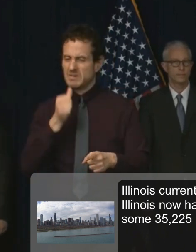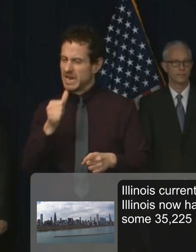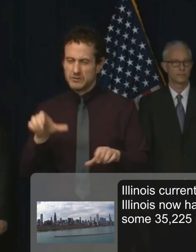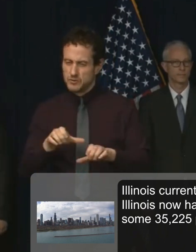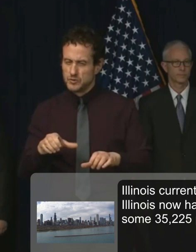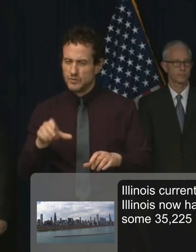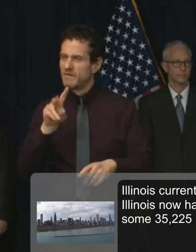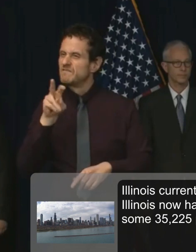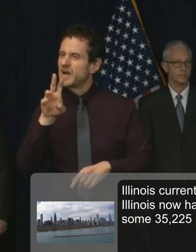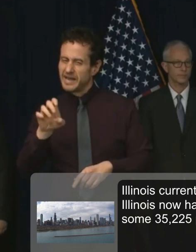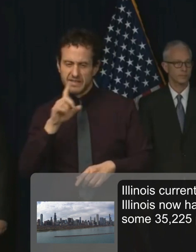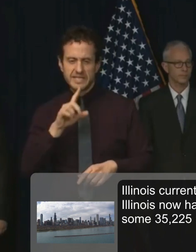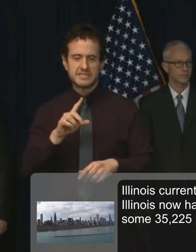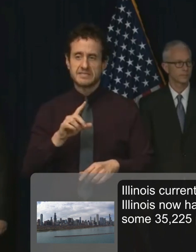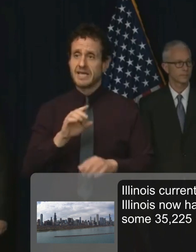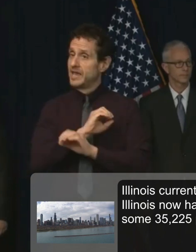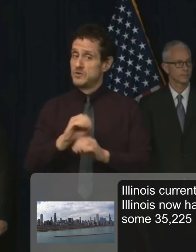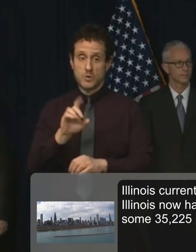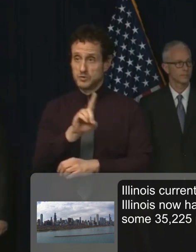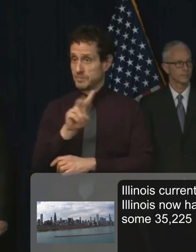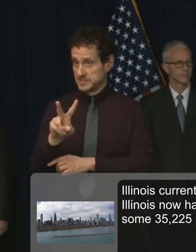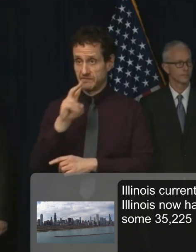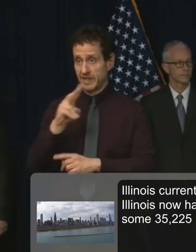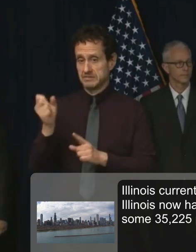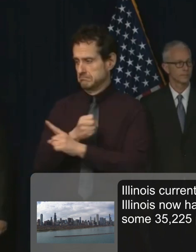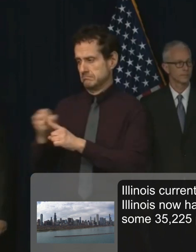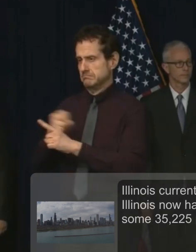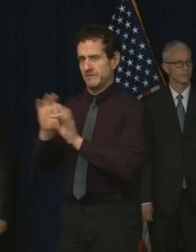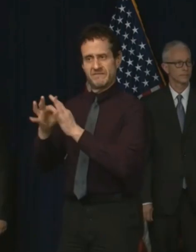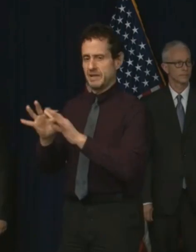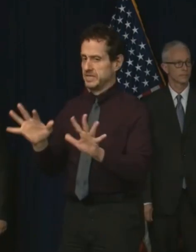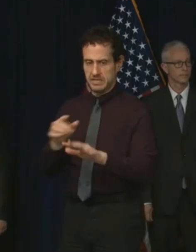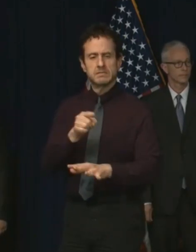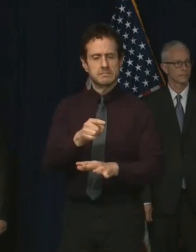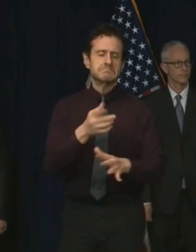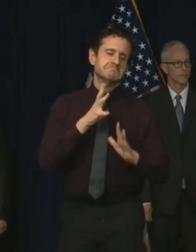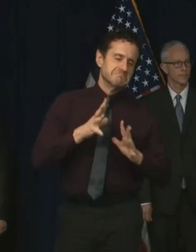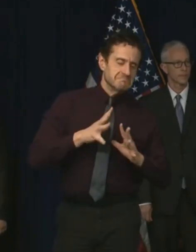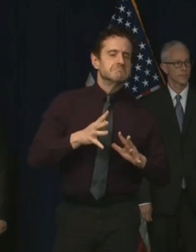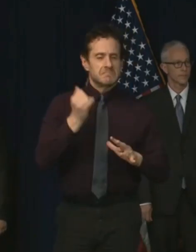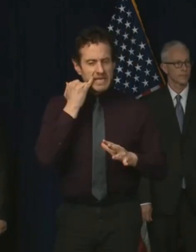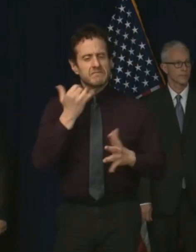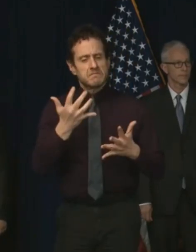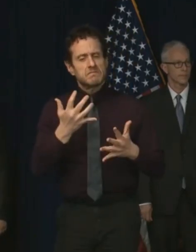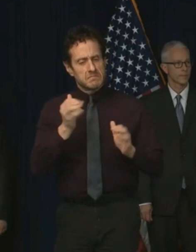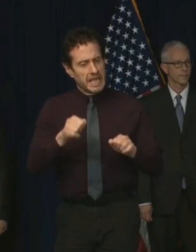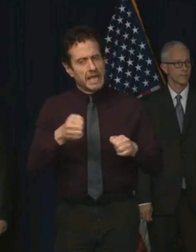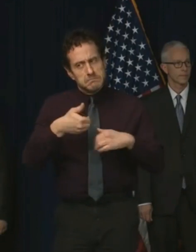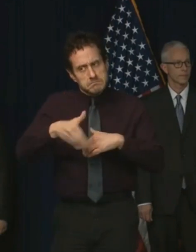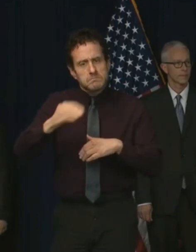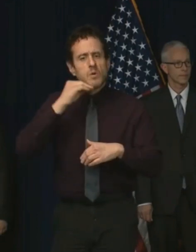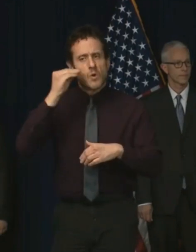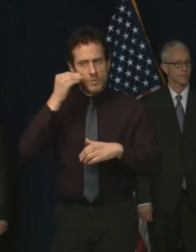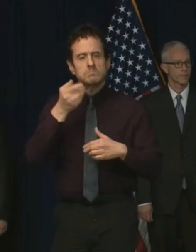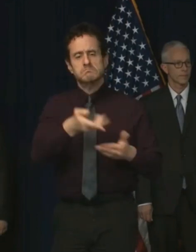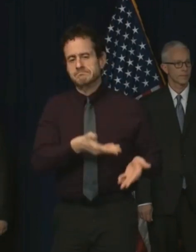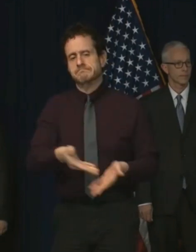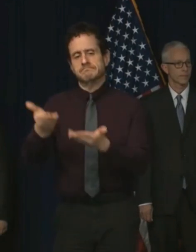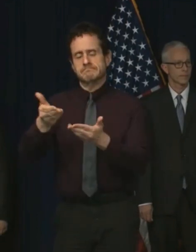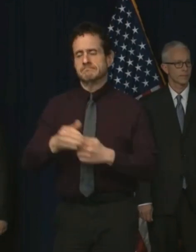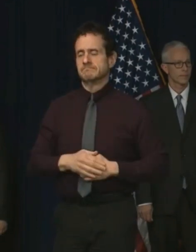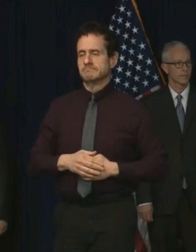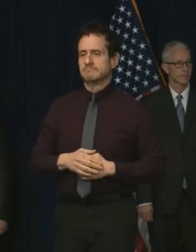violence, and all had homes to return to. I should note that places to reside for exiting offenders